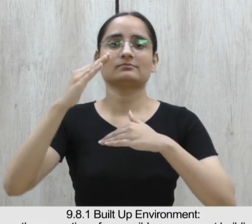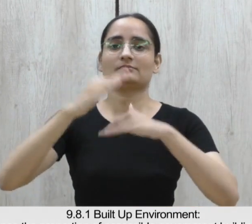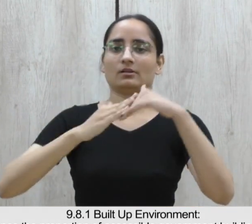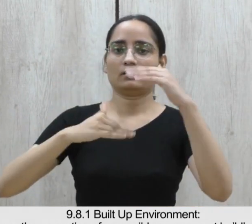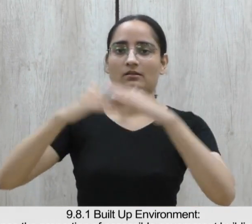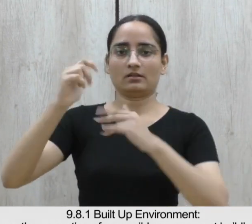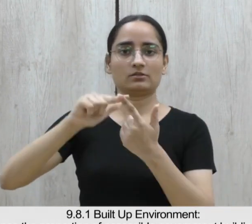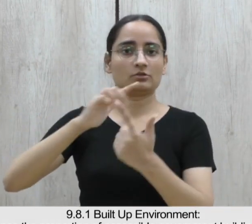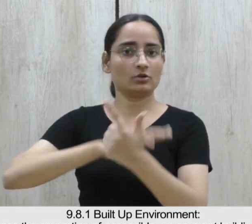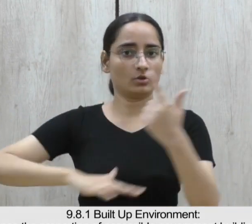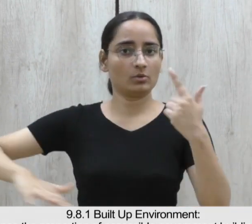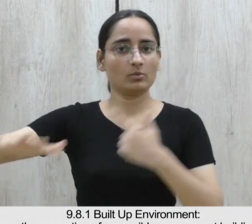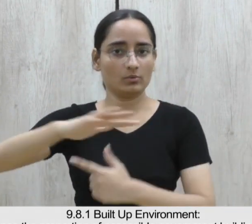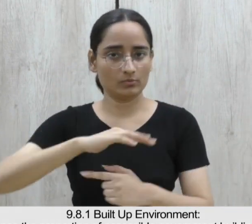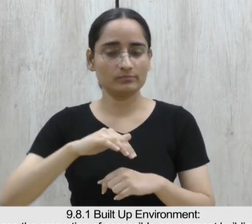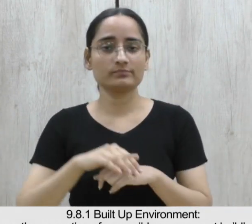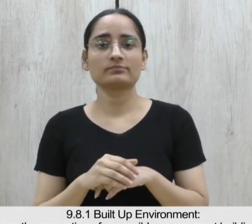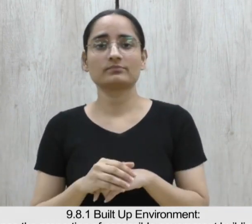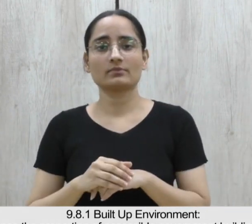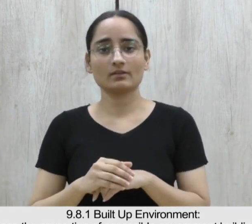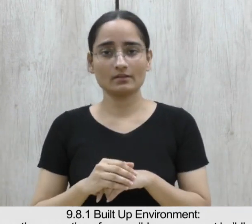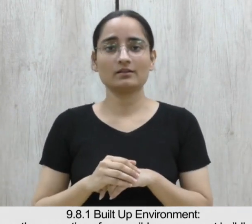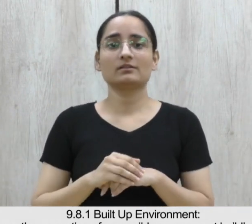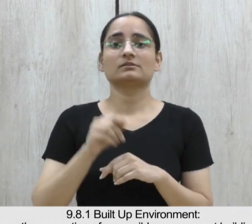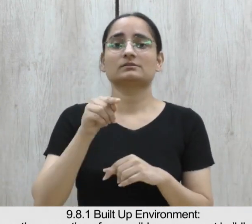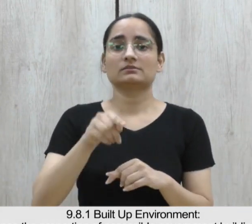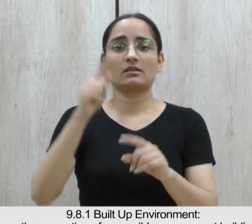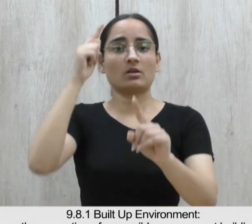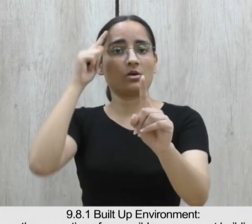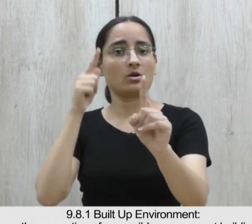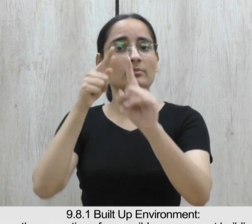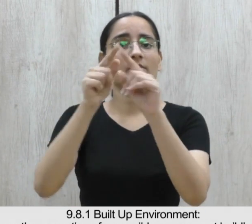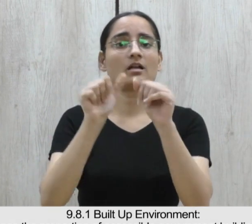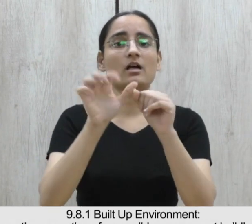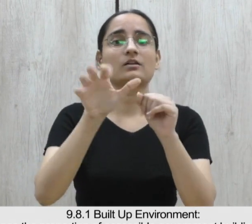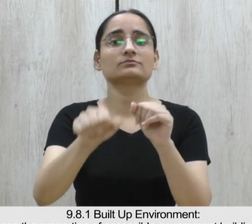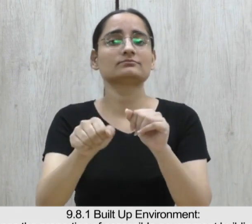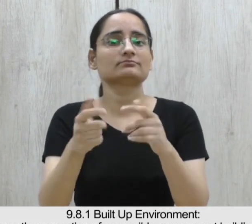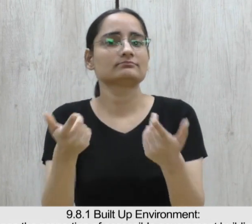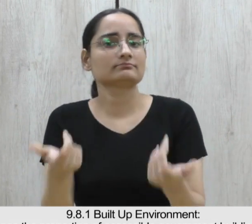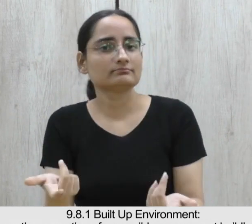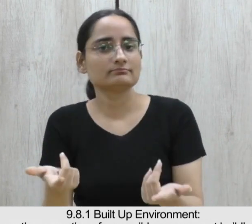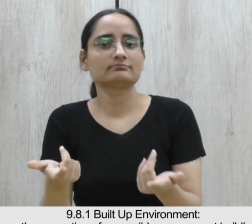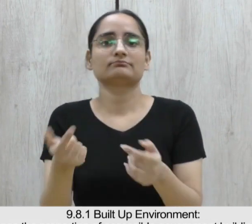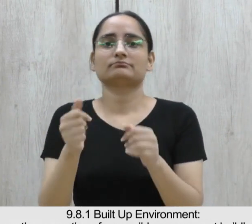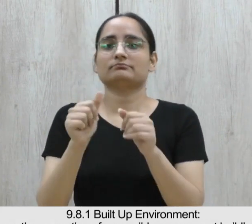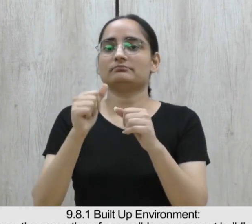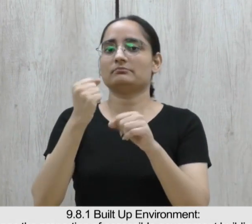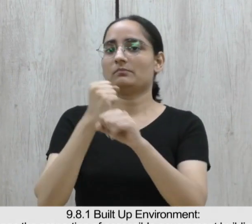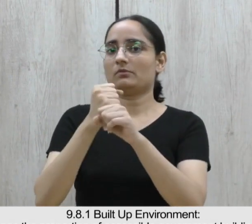.1. Built-up environment. The objective is to enhance the preparation of accessible